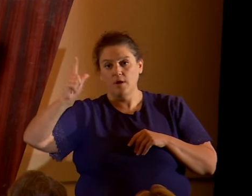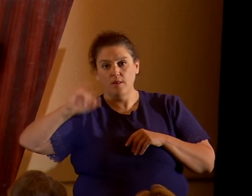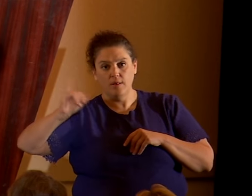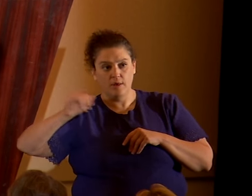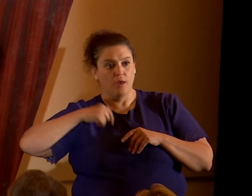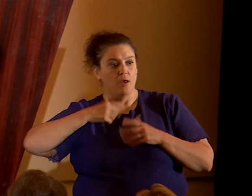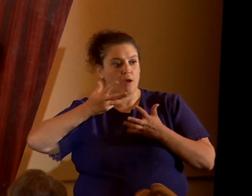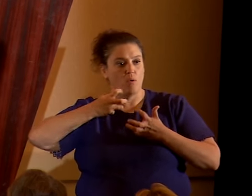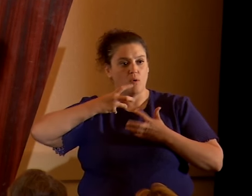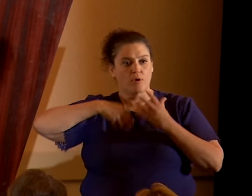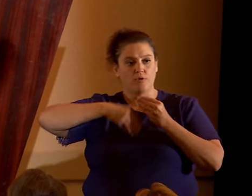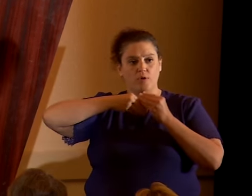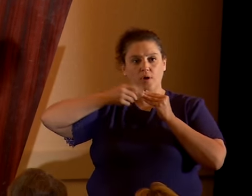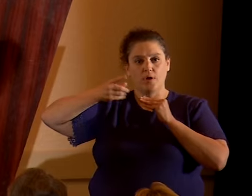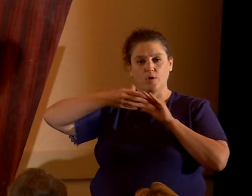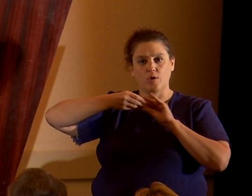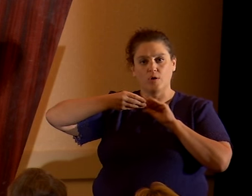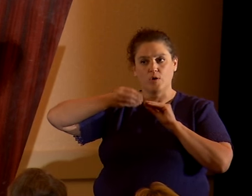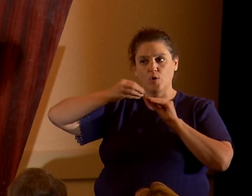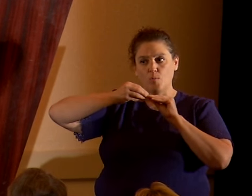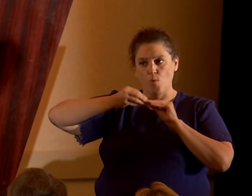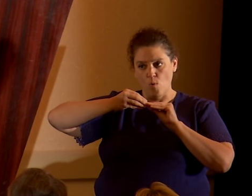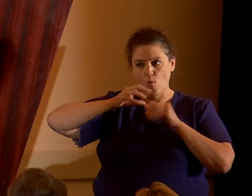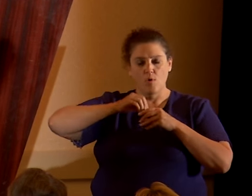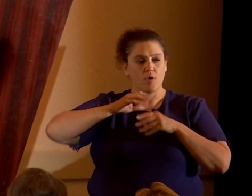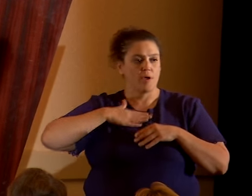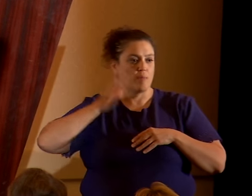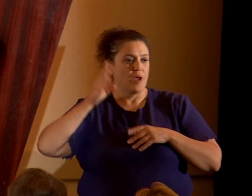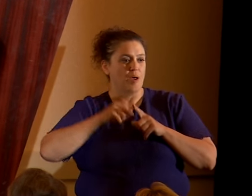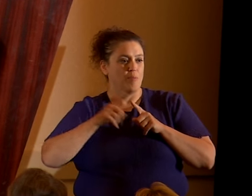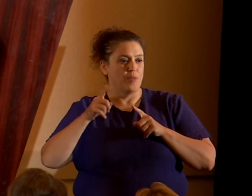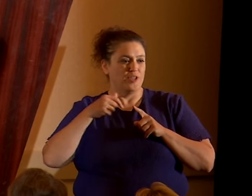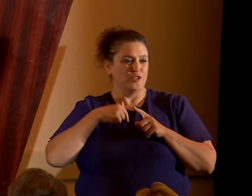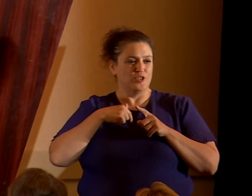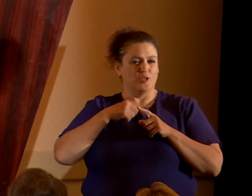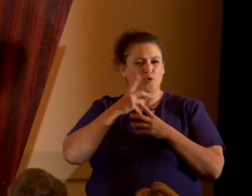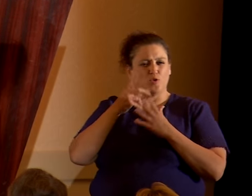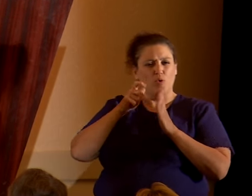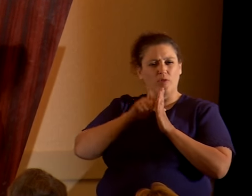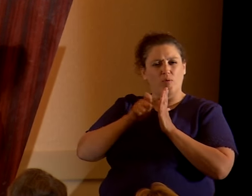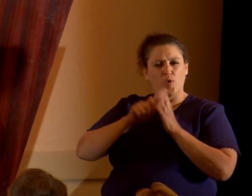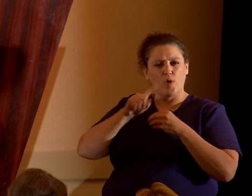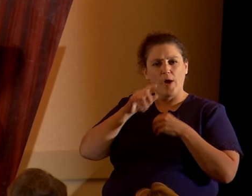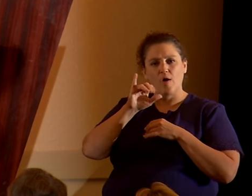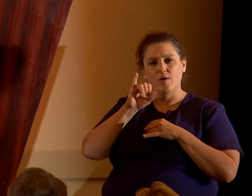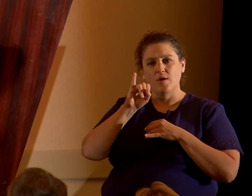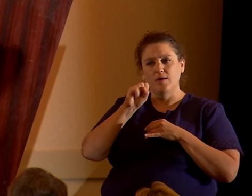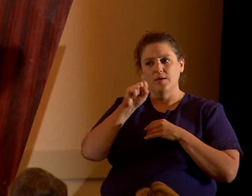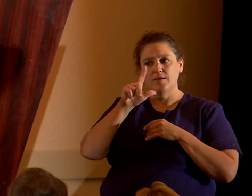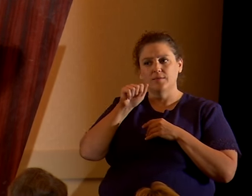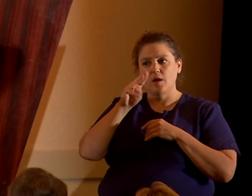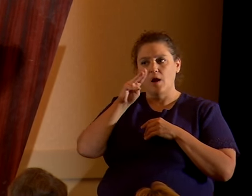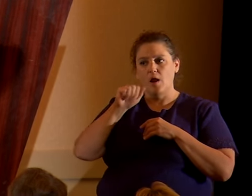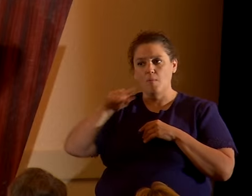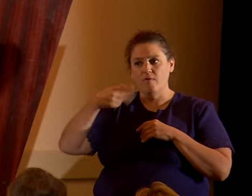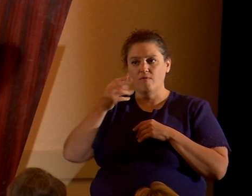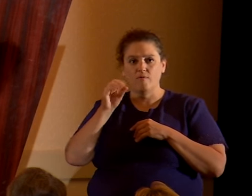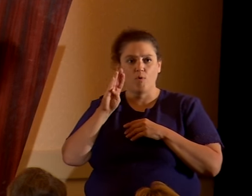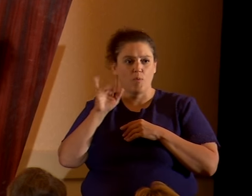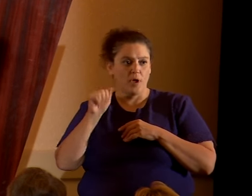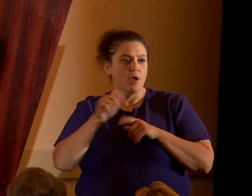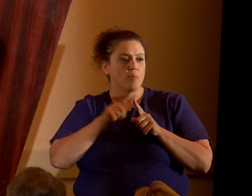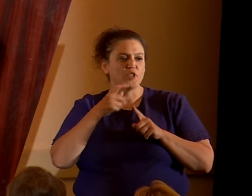mention her more in my speech. She got a recent case in this Islamophobia thing, and she said intolerance of intolerance is cowardice,